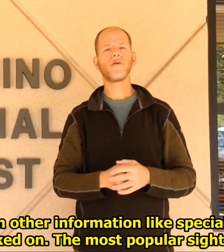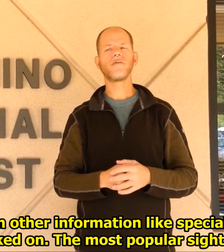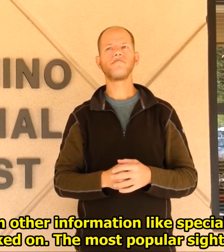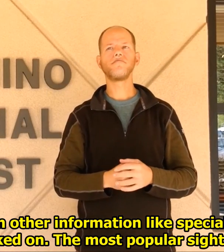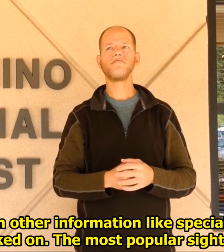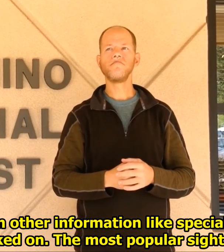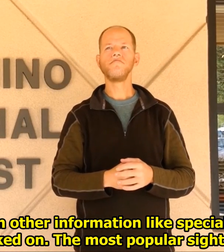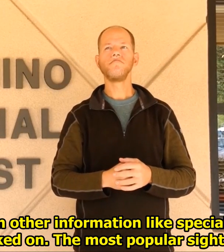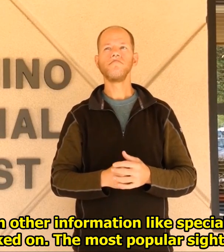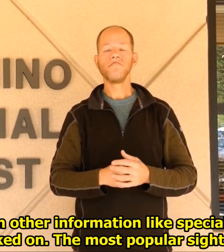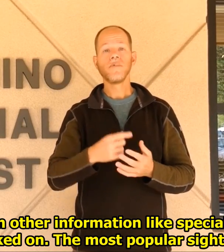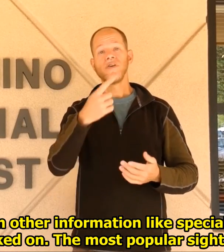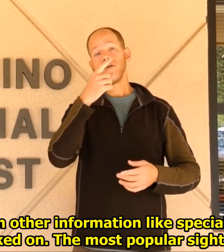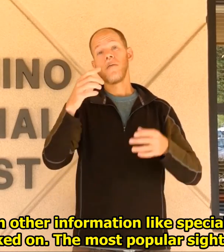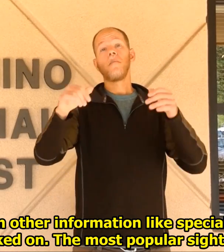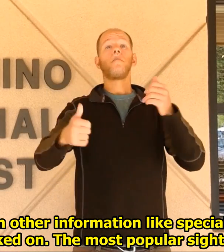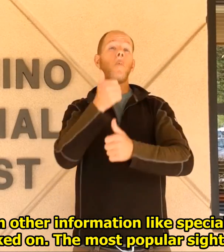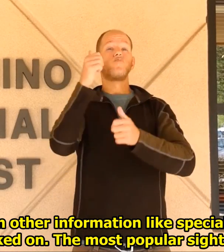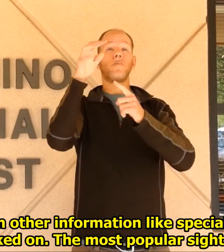information like special projects that are being worked on.